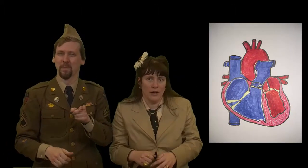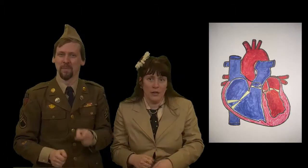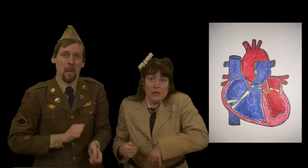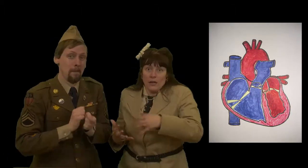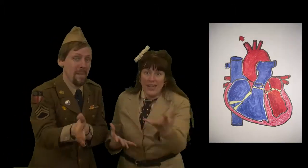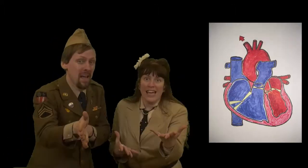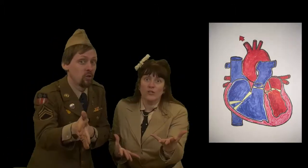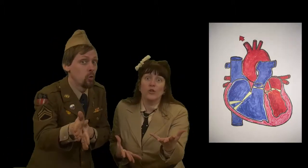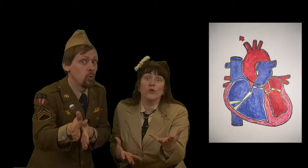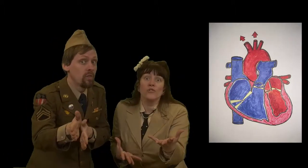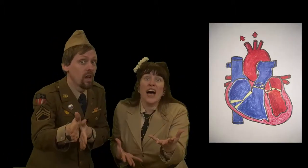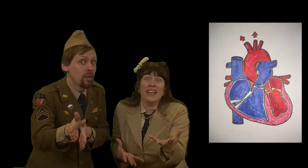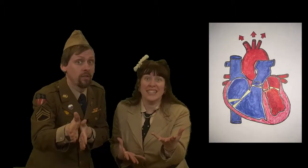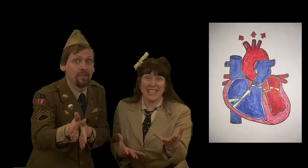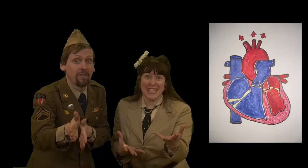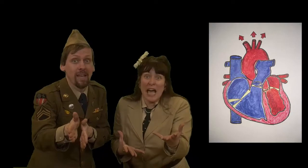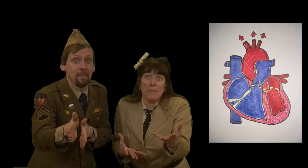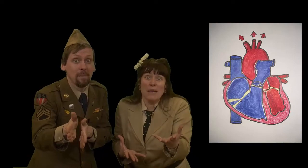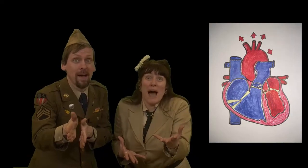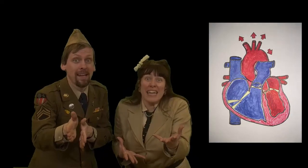to the system. Systemic body.